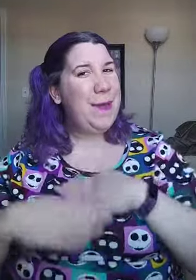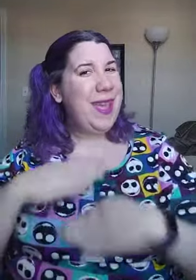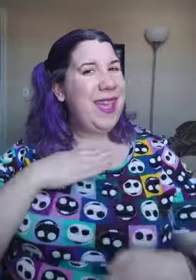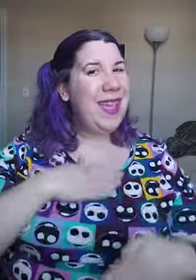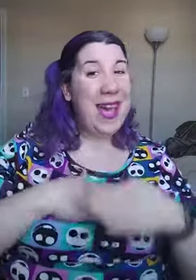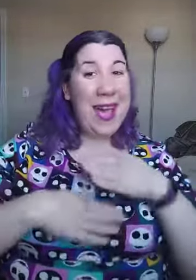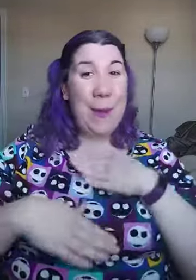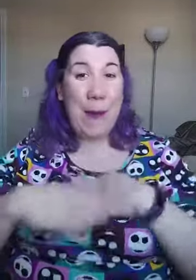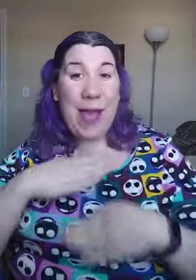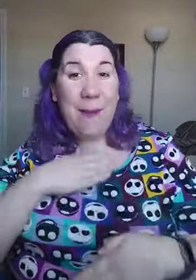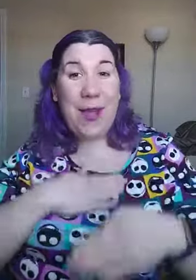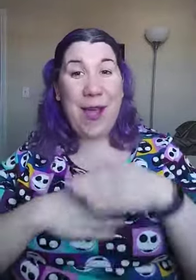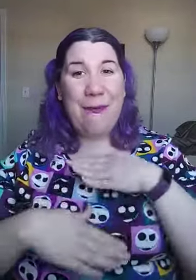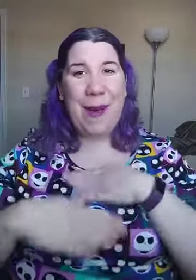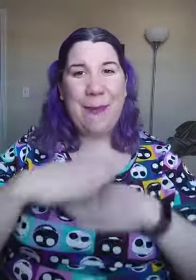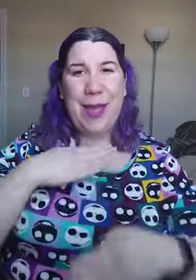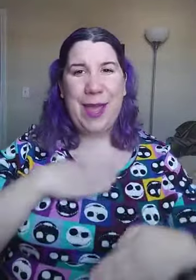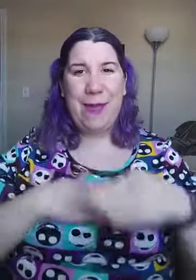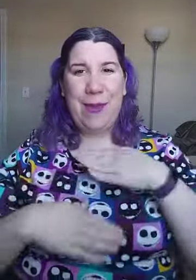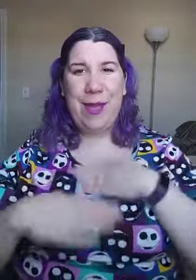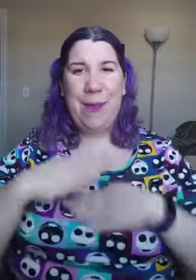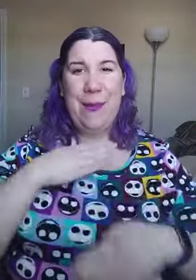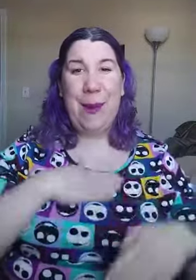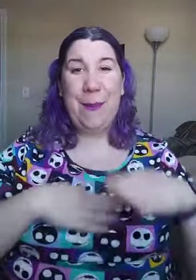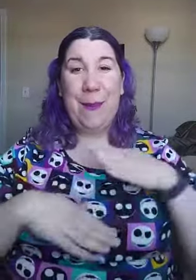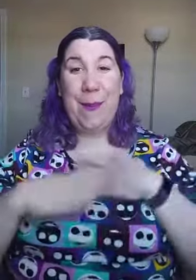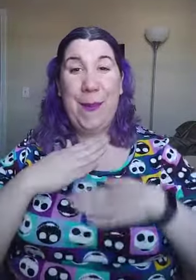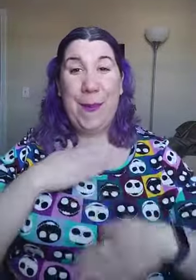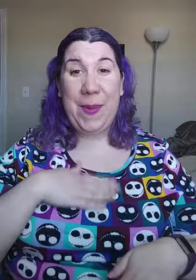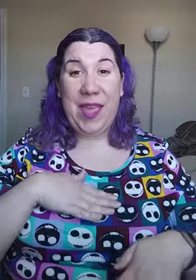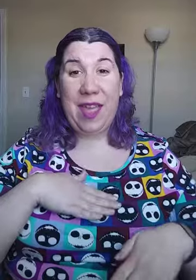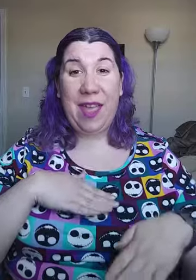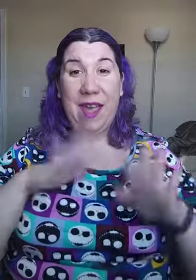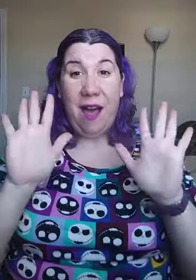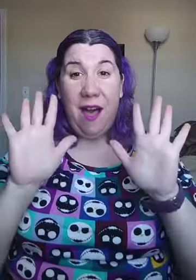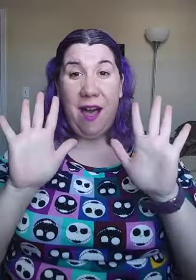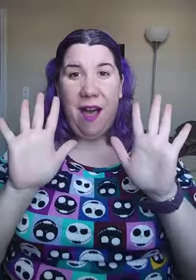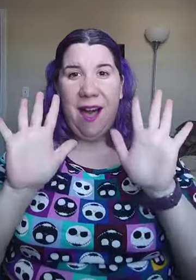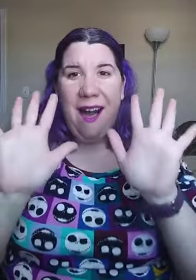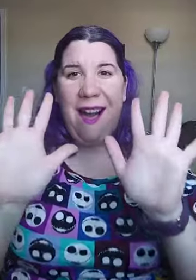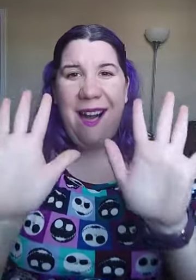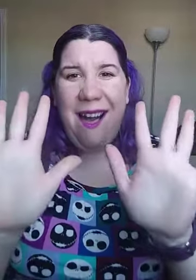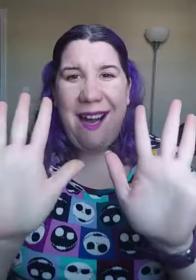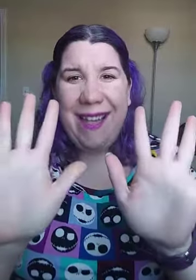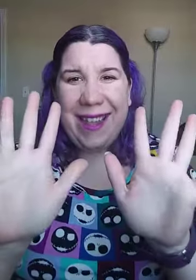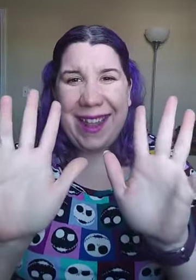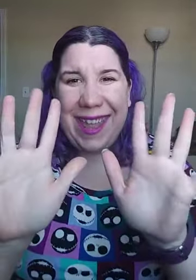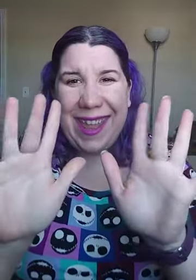of me? I'm wiping off my baby bumblebee. All clean!